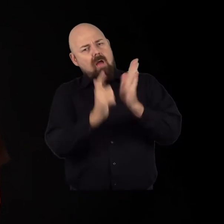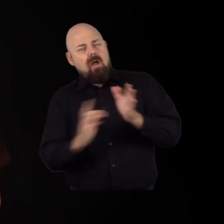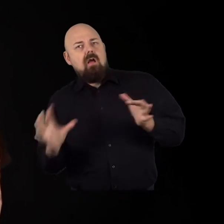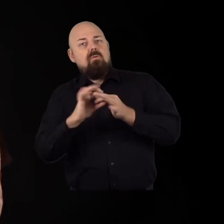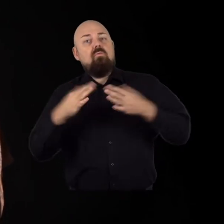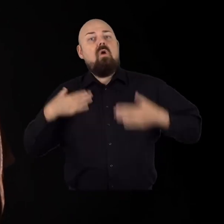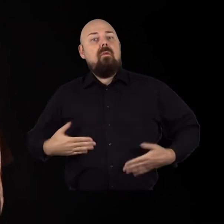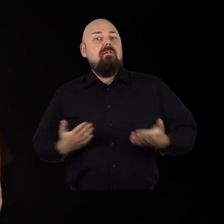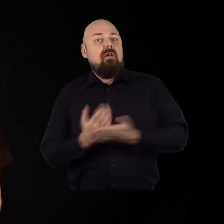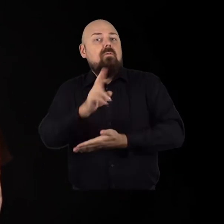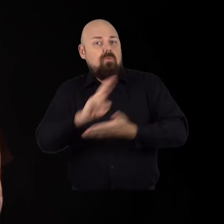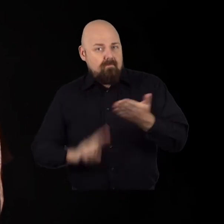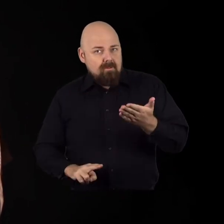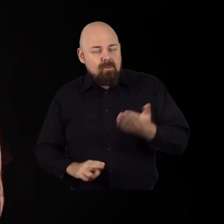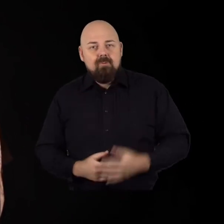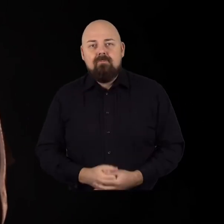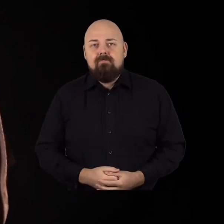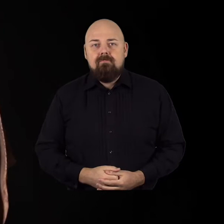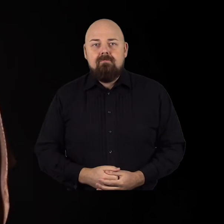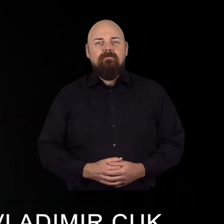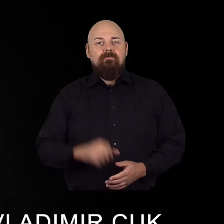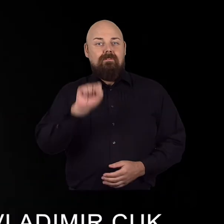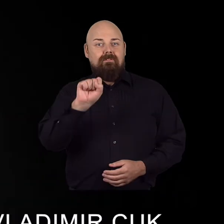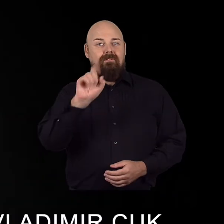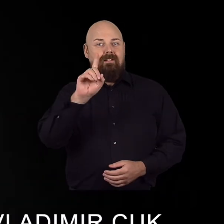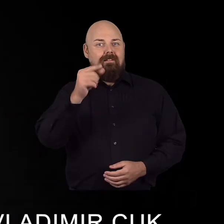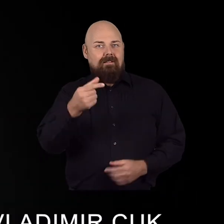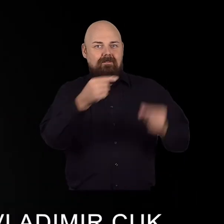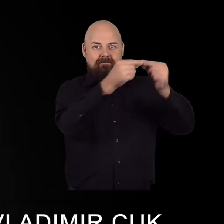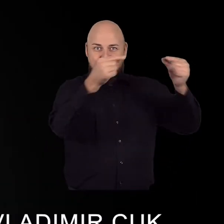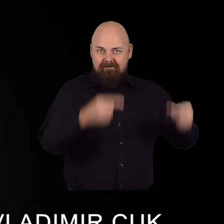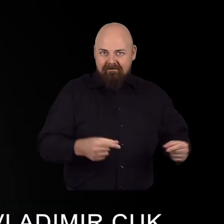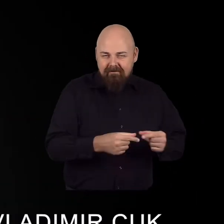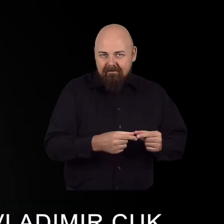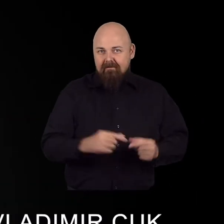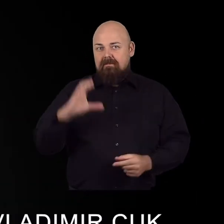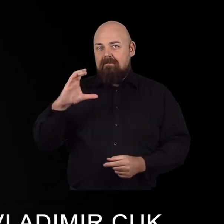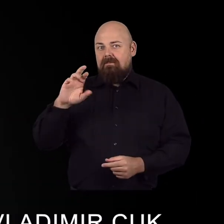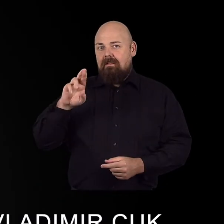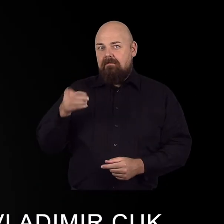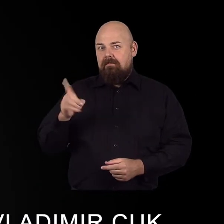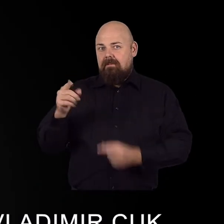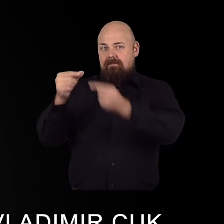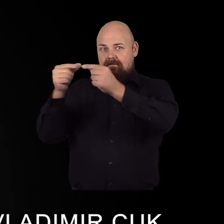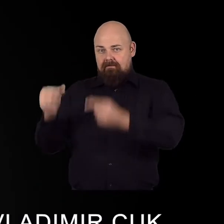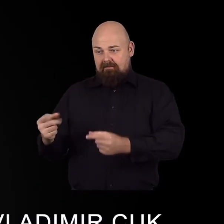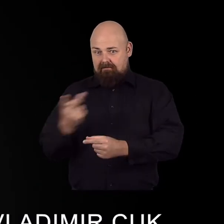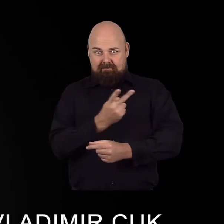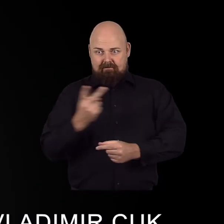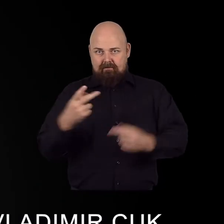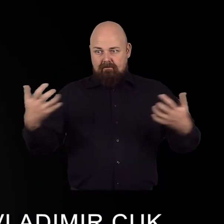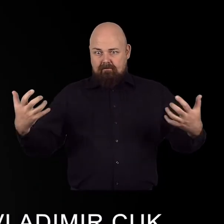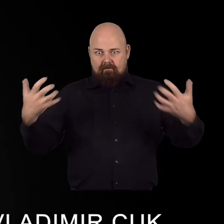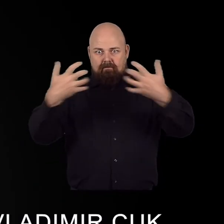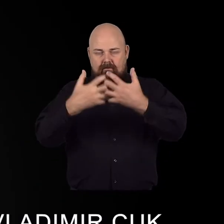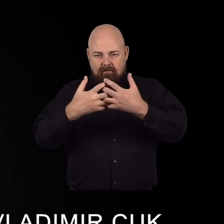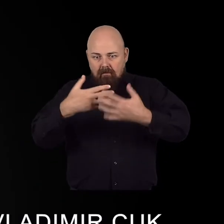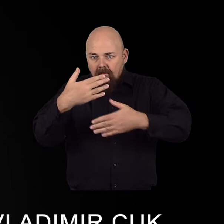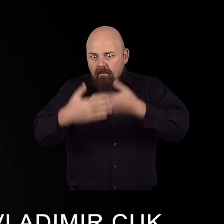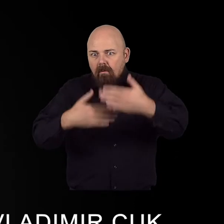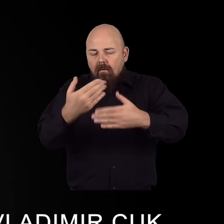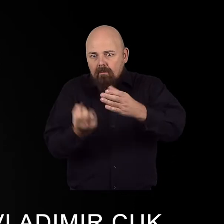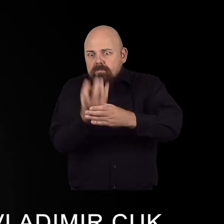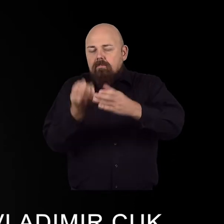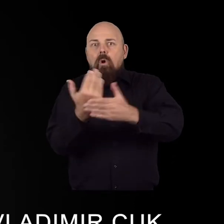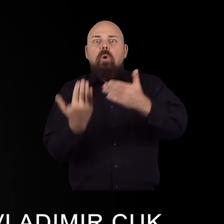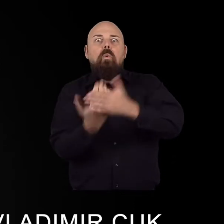It is a legally binding human rights treaty. A Sustainable Development Goals represents a new opportunity to implement